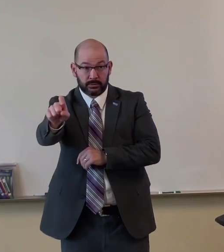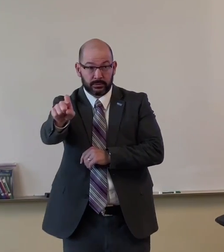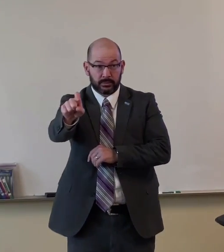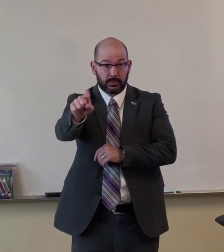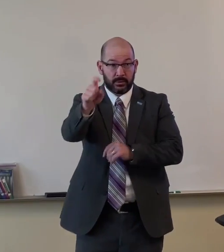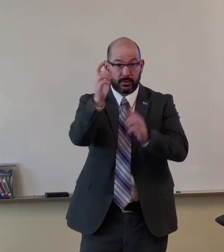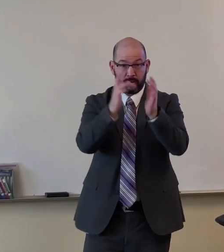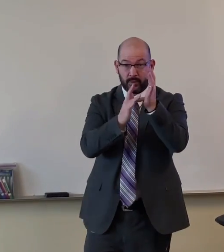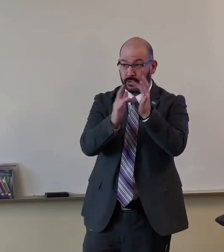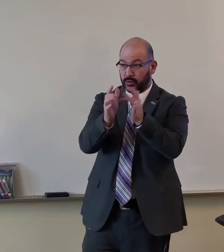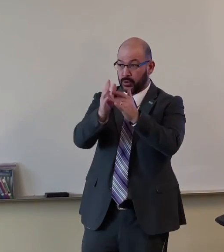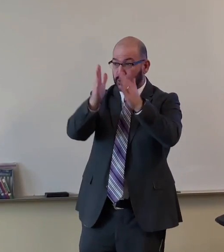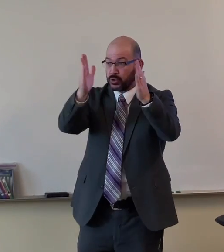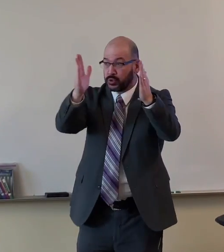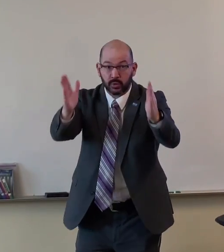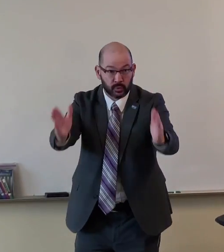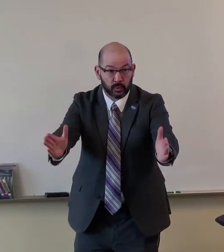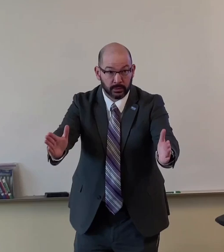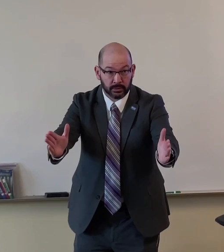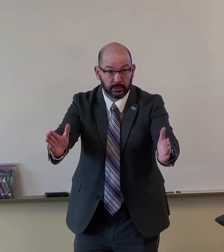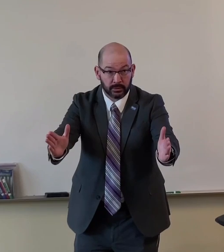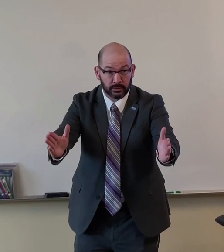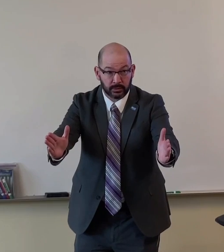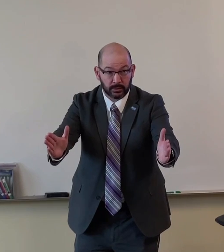So, let, let me ask the question a different way. if you're a Christian.